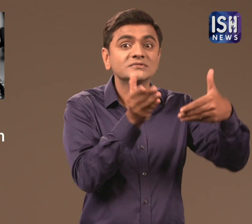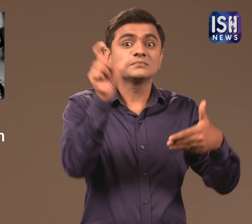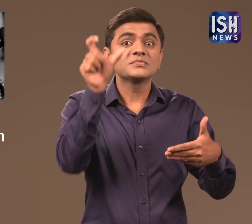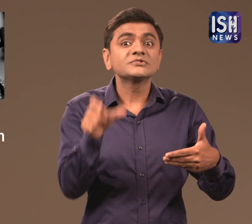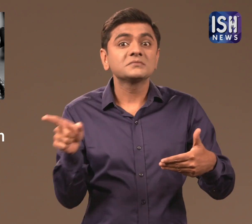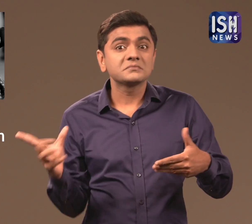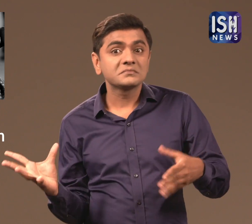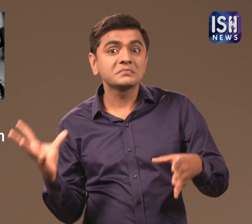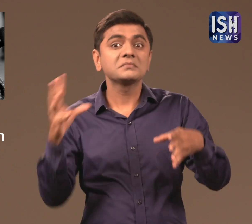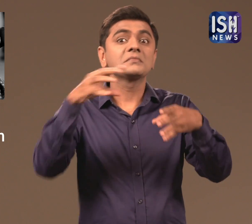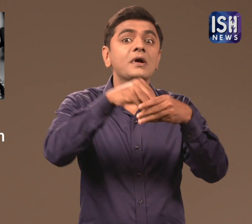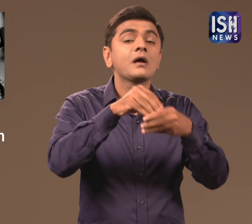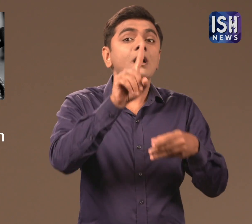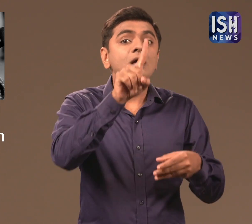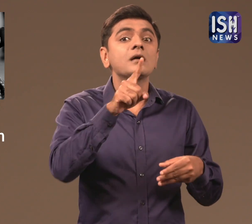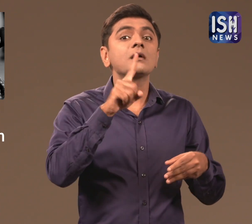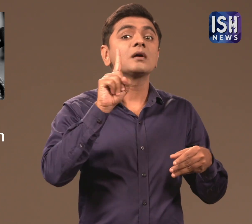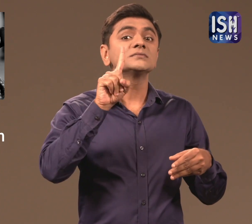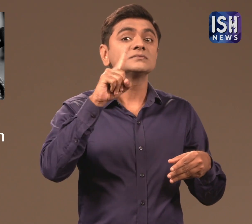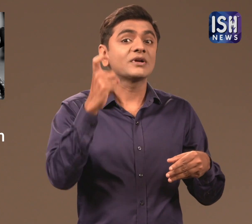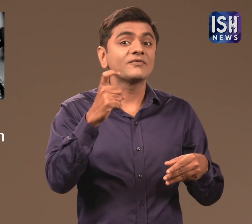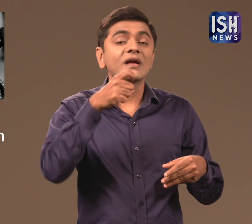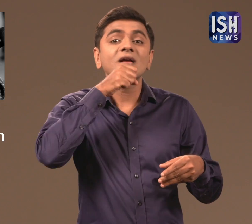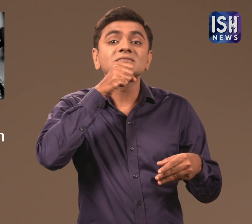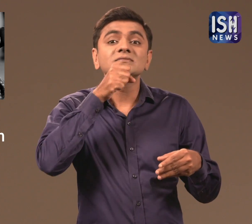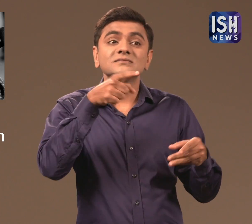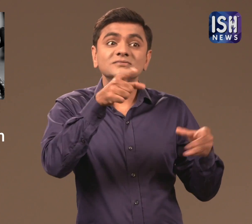Mensa has invited him to join their under-17 group.